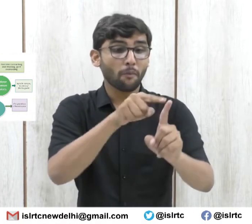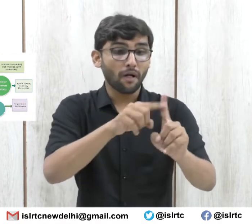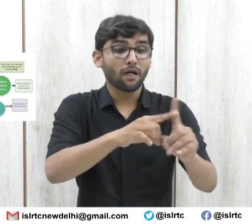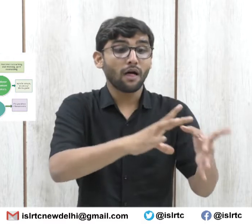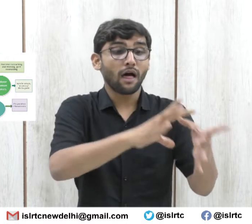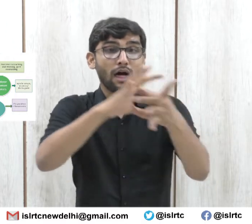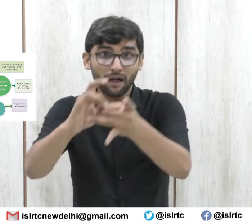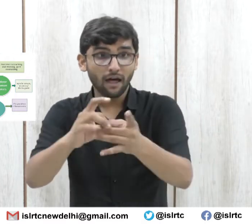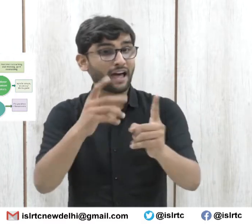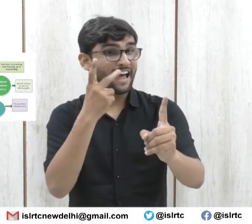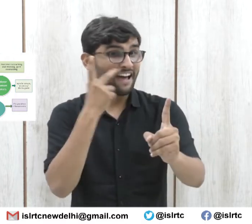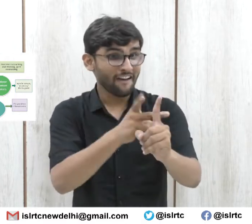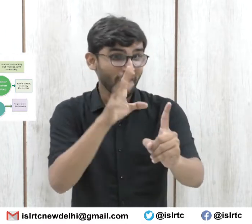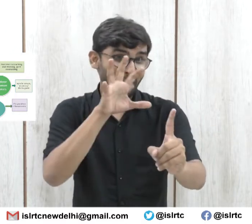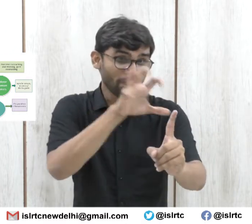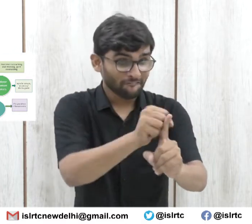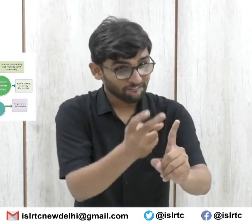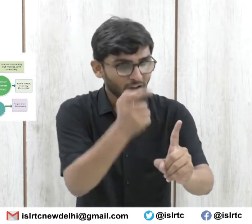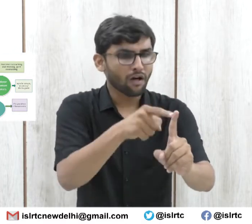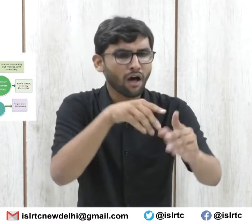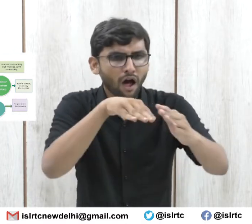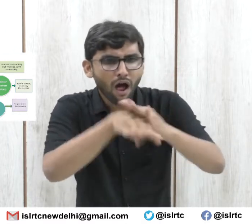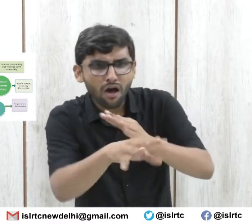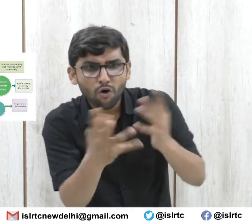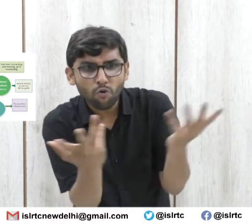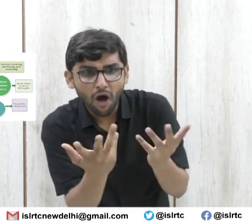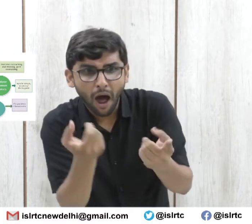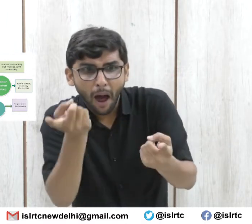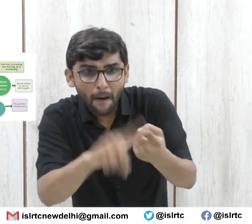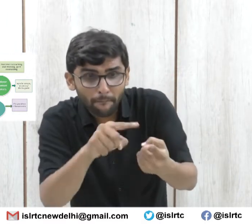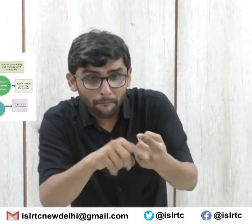Identification and Referral